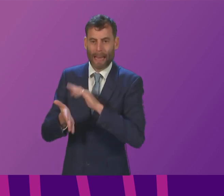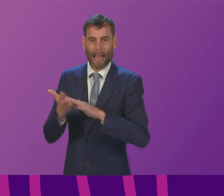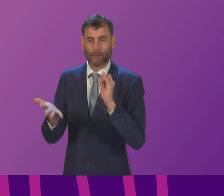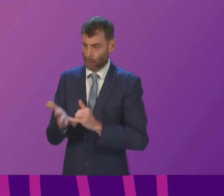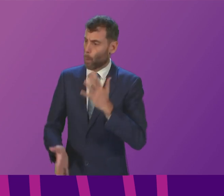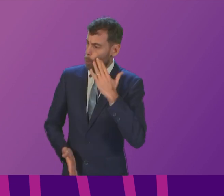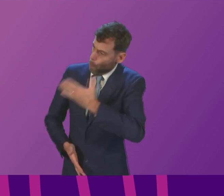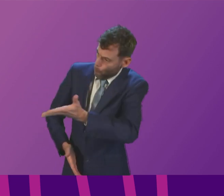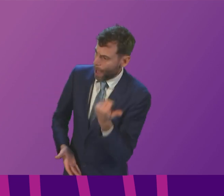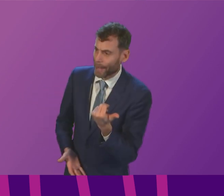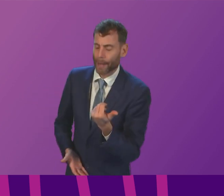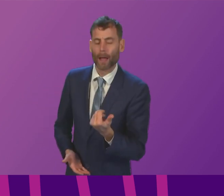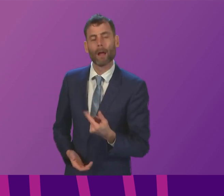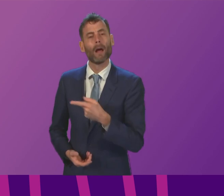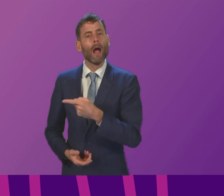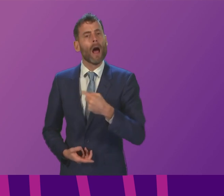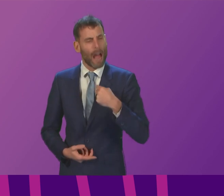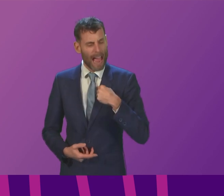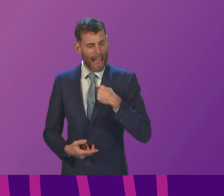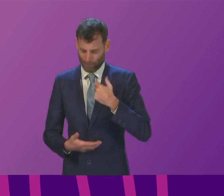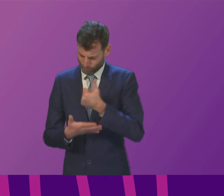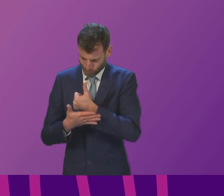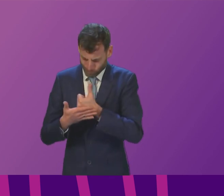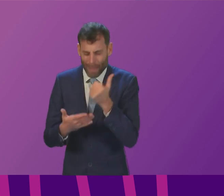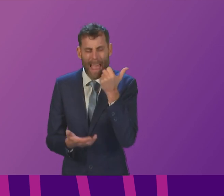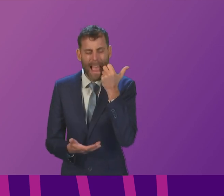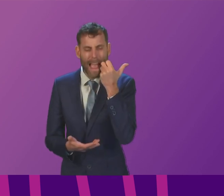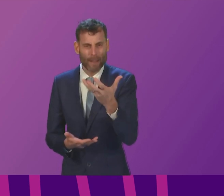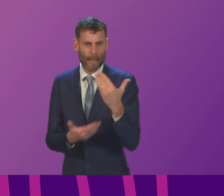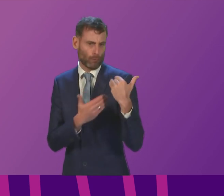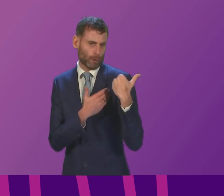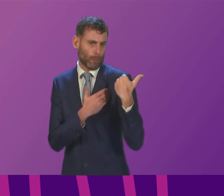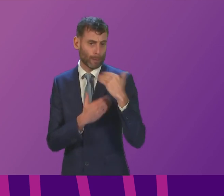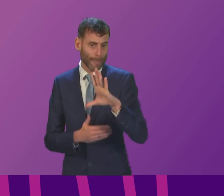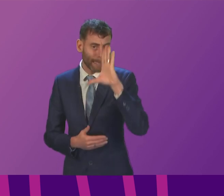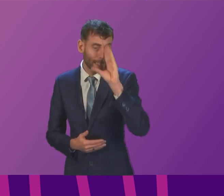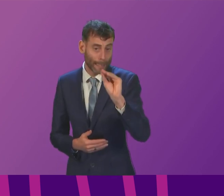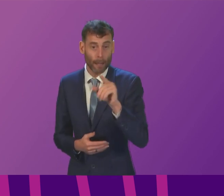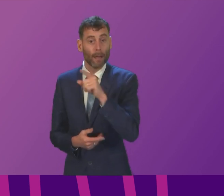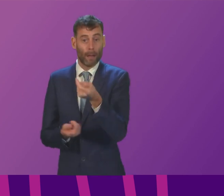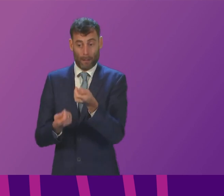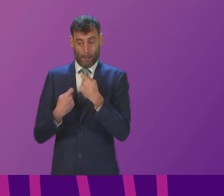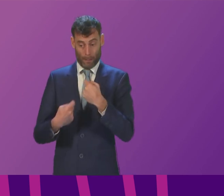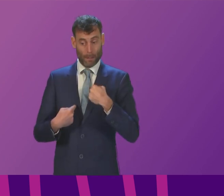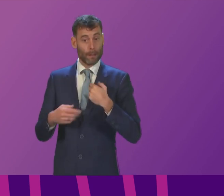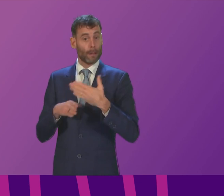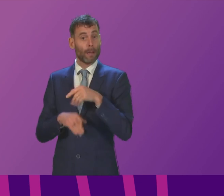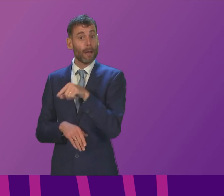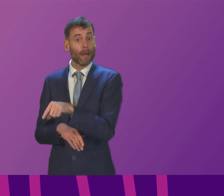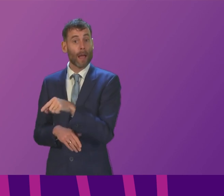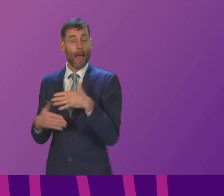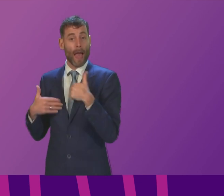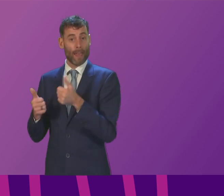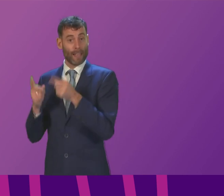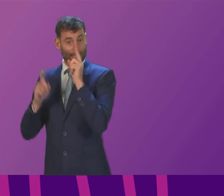minister I take responsibility every day and with respect to Anna Sarwar I've only held the positions I have held for as long as I have because in